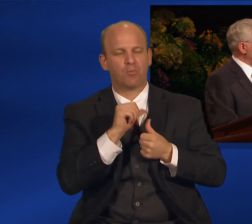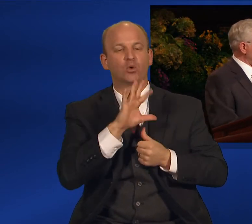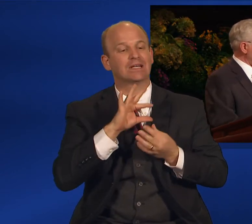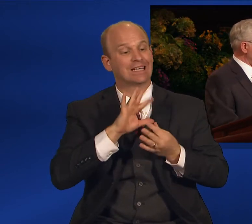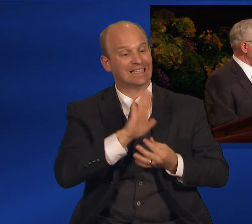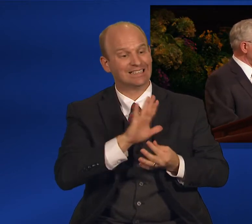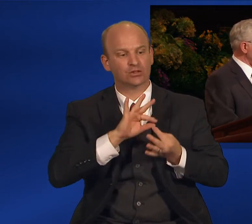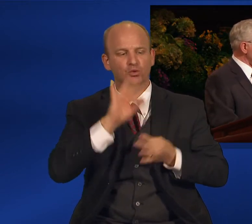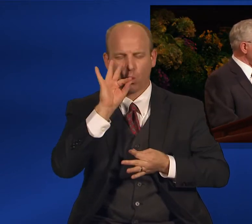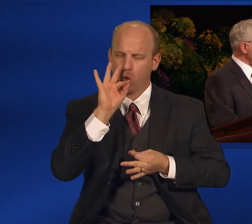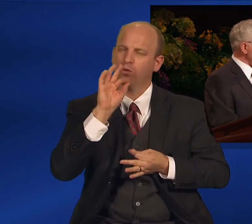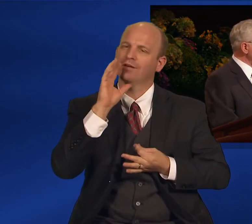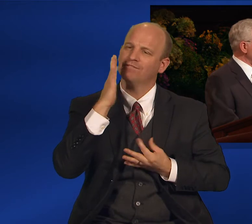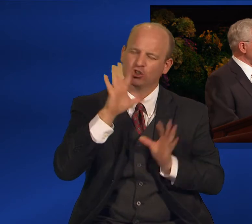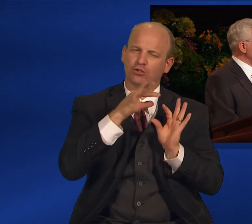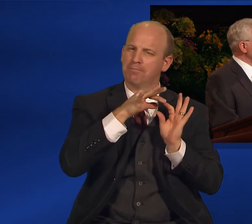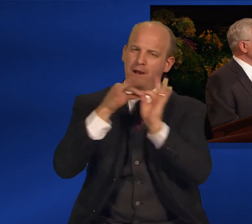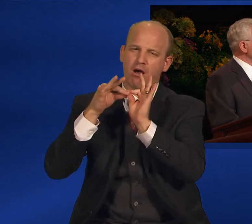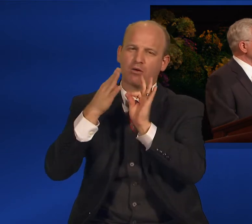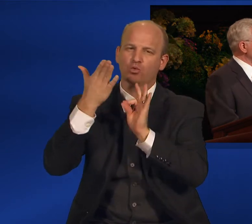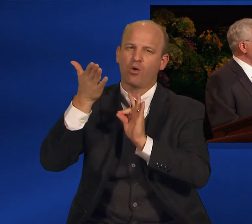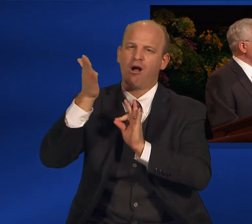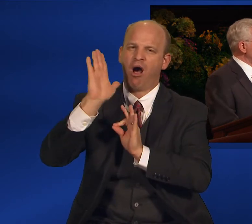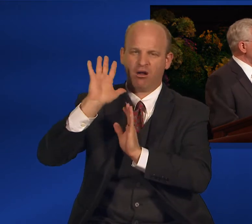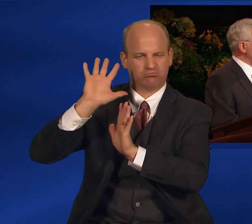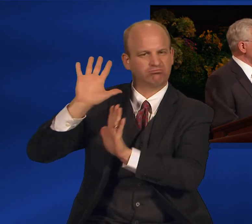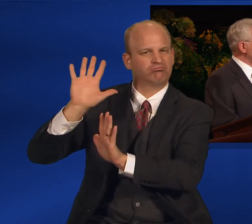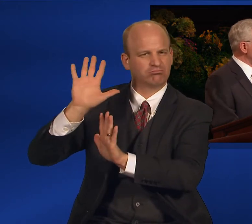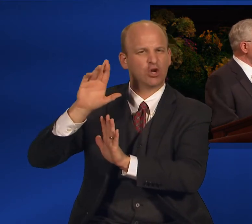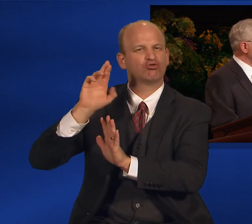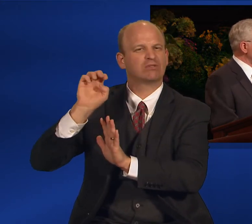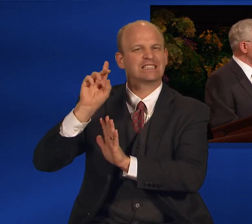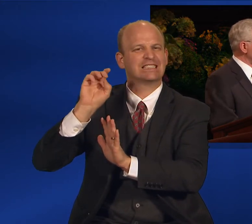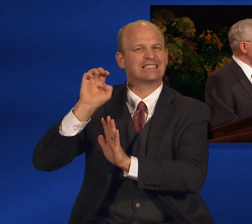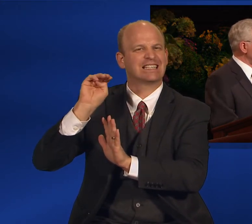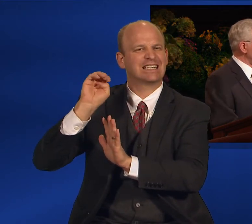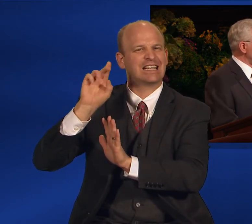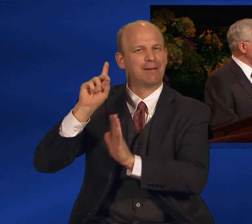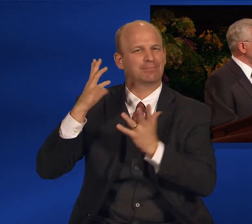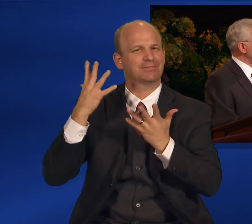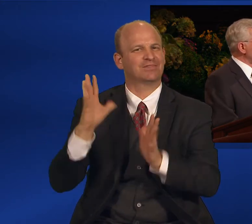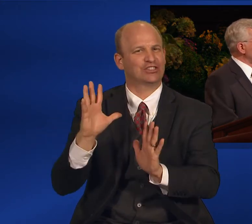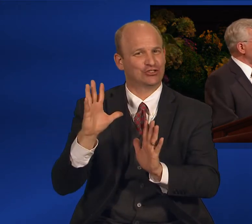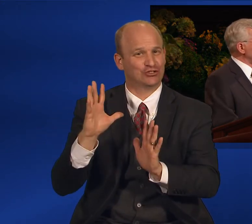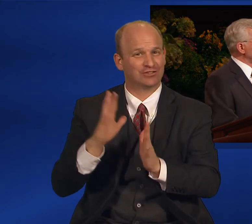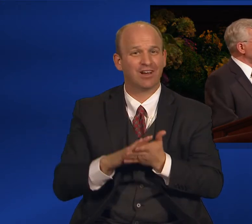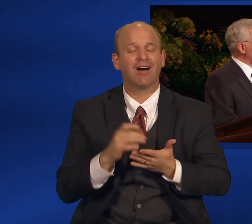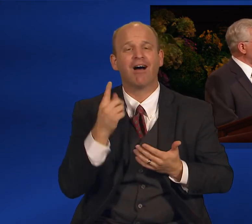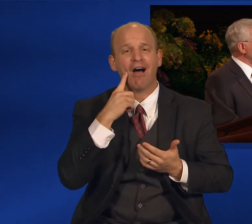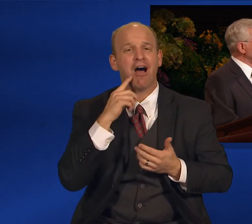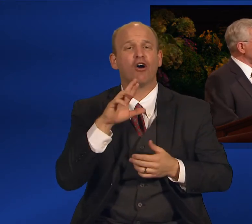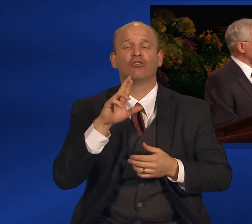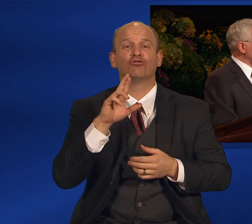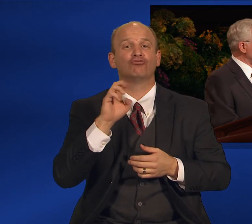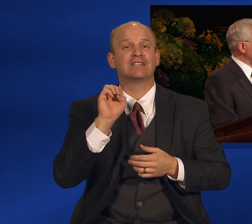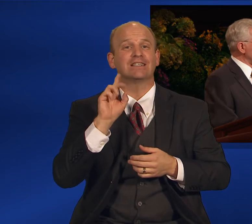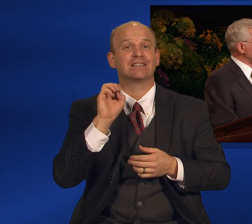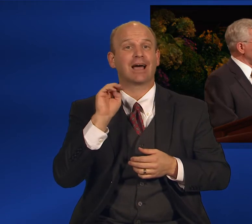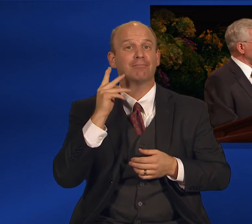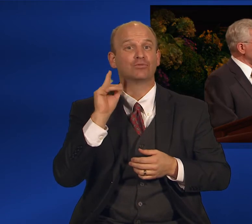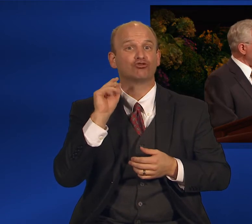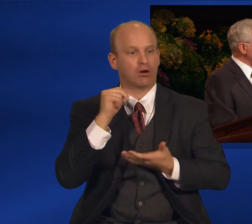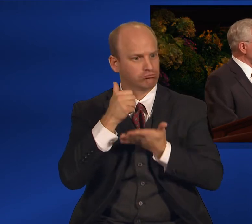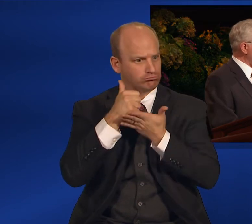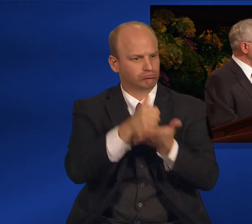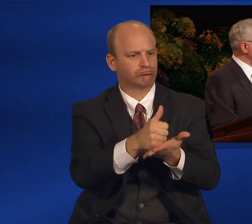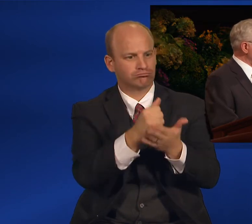collaborative effort. It is one of the reasons the Savior created a church. Being organized in quorums and auxiliaries